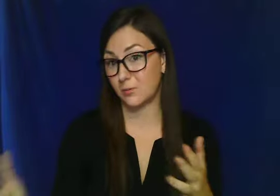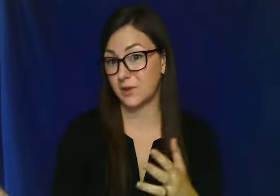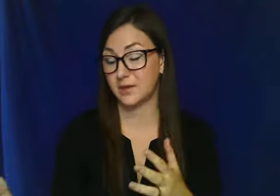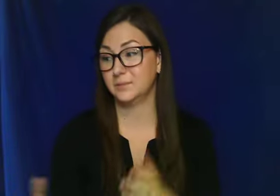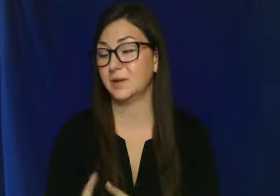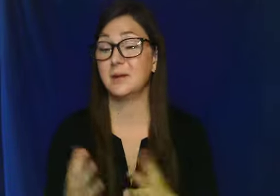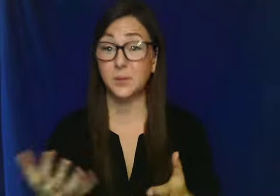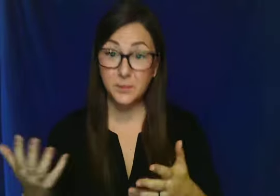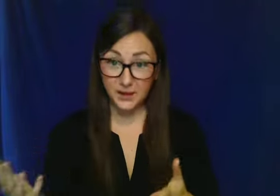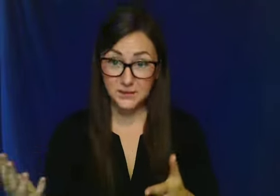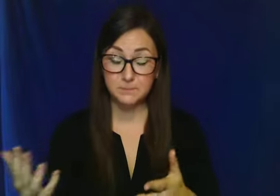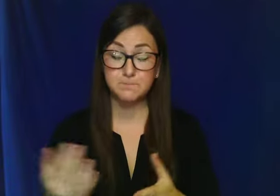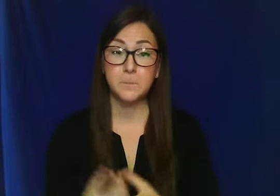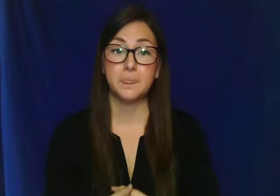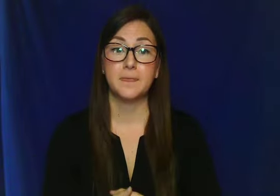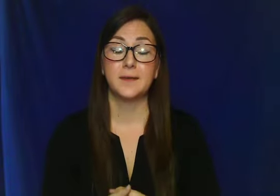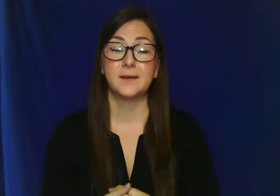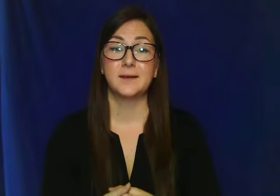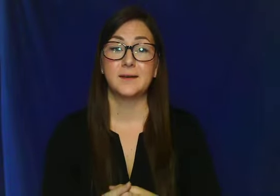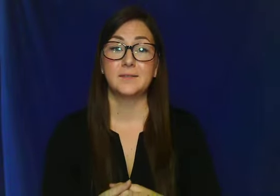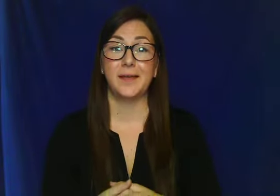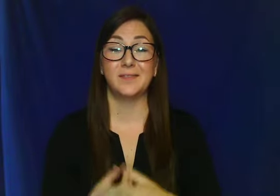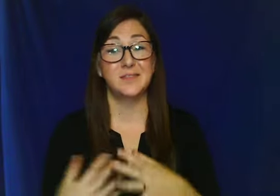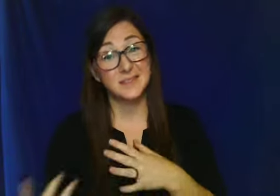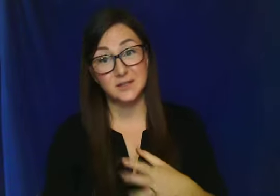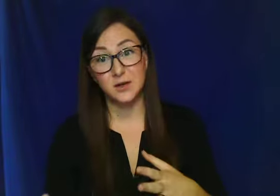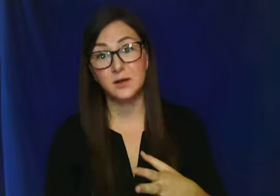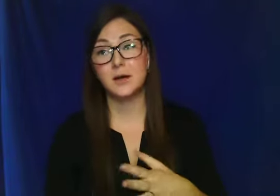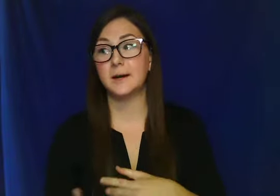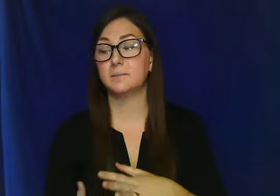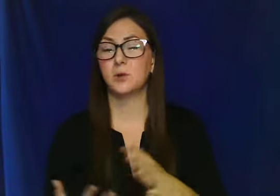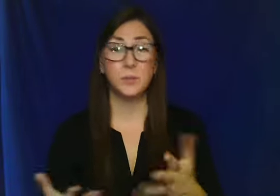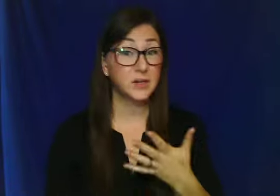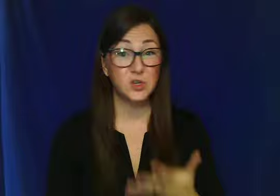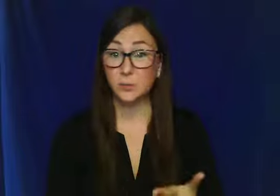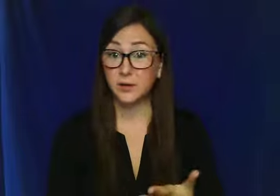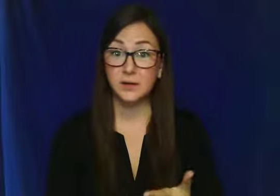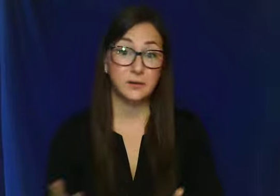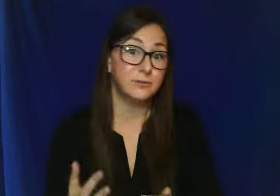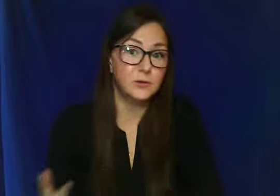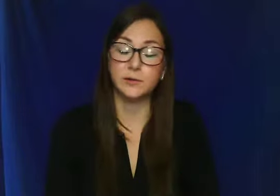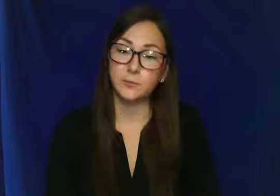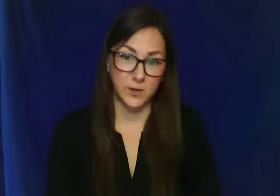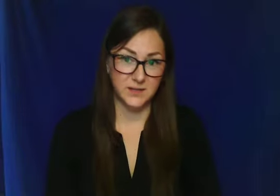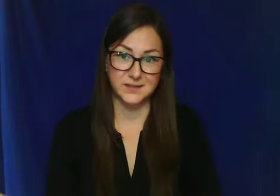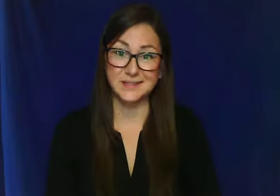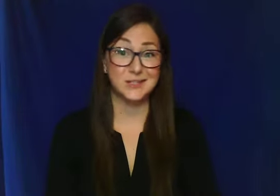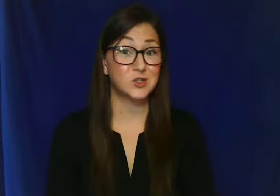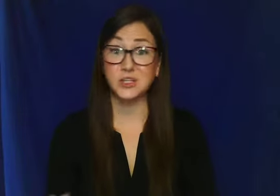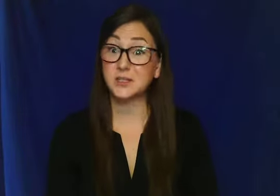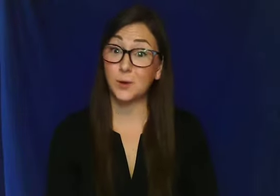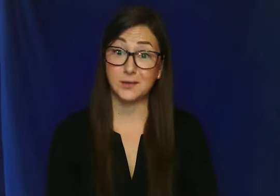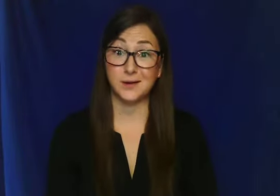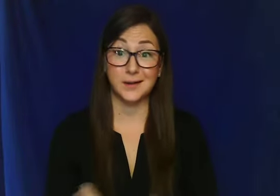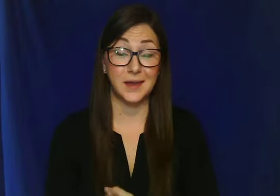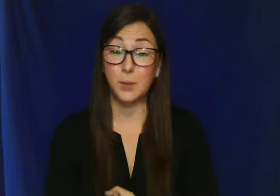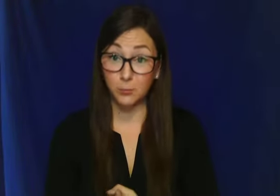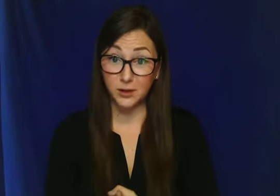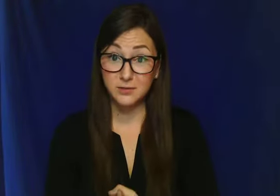with it. Now, keep in mind that this song could be interpreted a few different ways. This is just the way that I came up with.